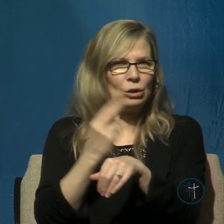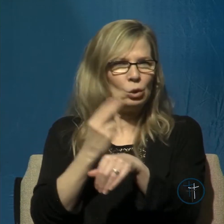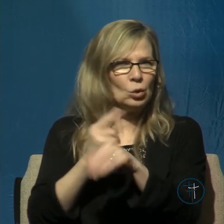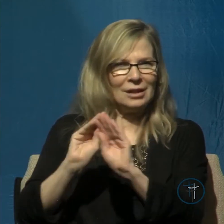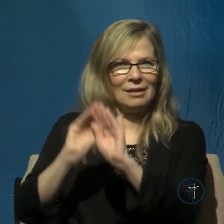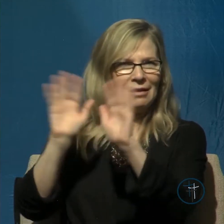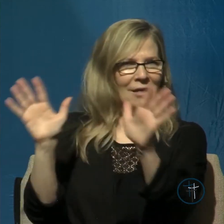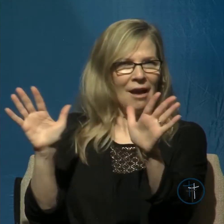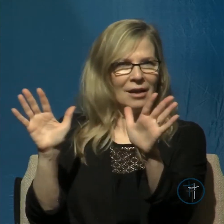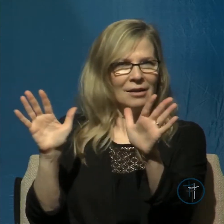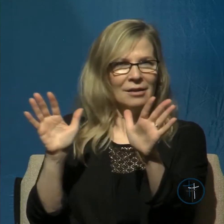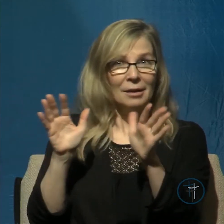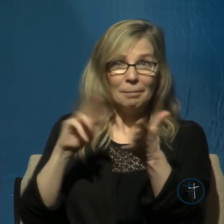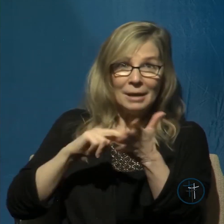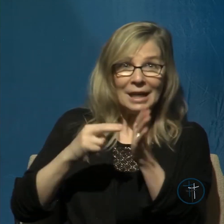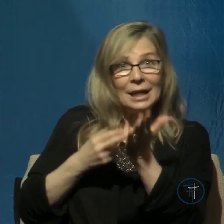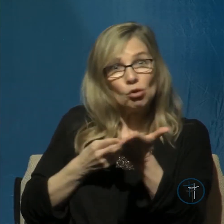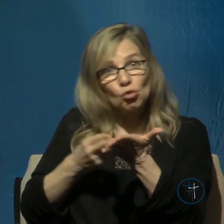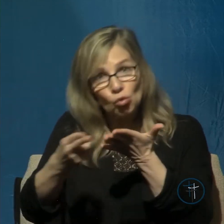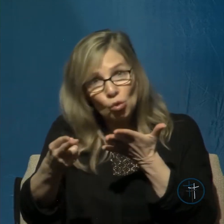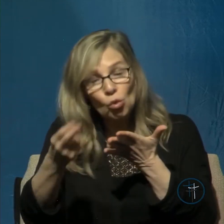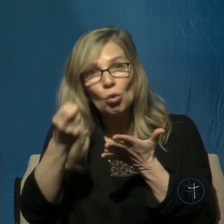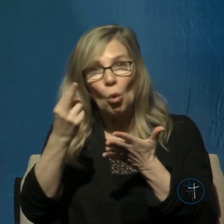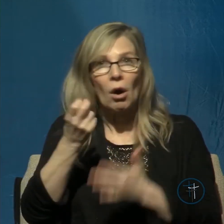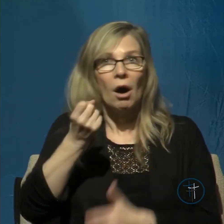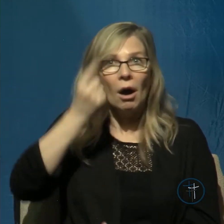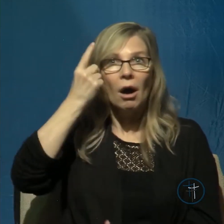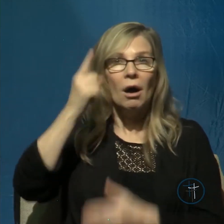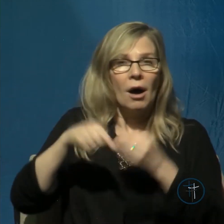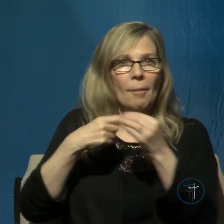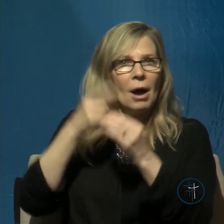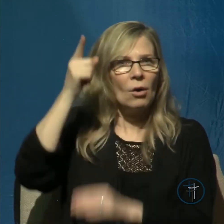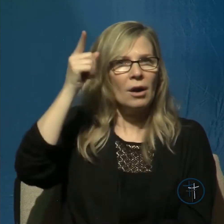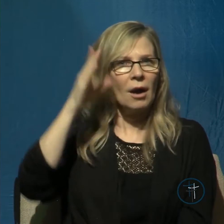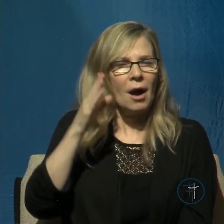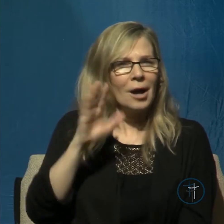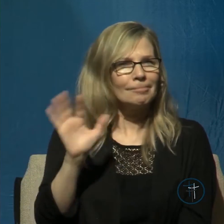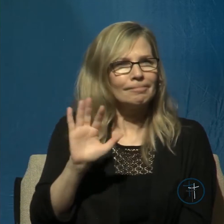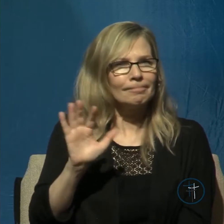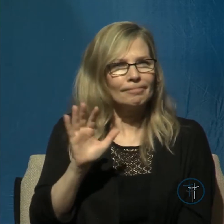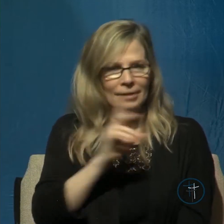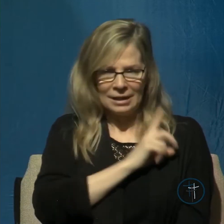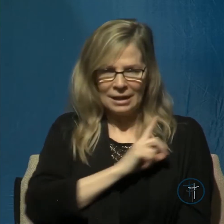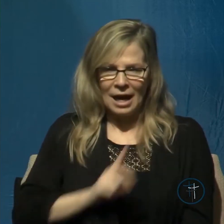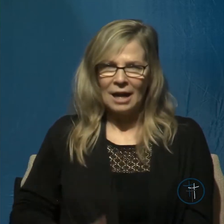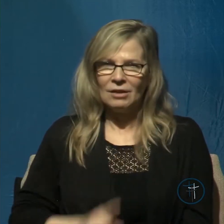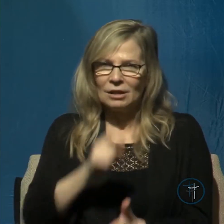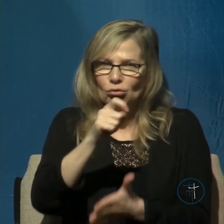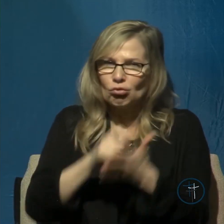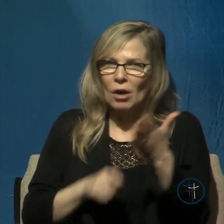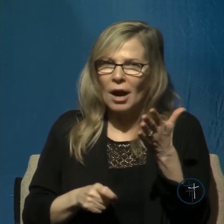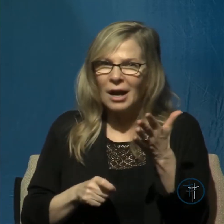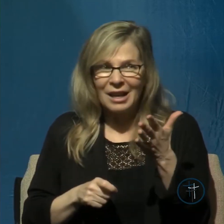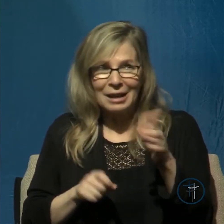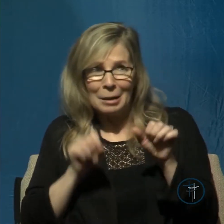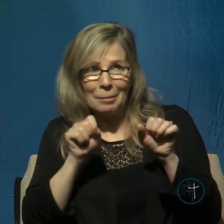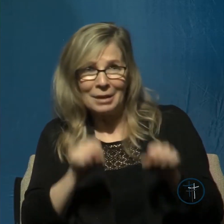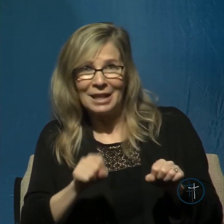sense of truth or enlightenment about God. You see, David is writing in the context of potentially being attacked by his